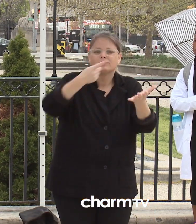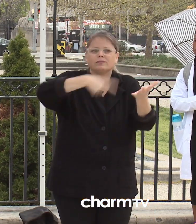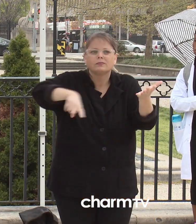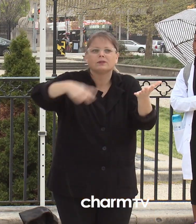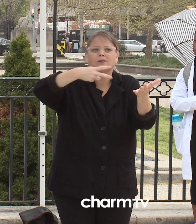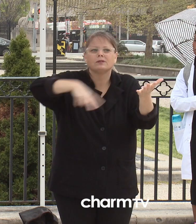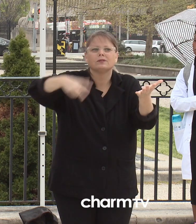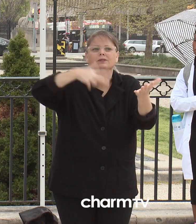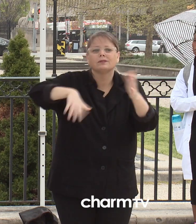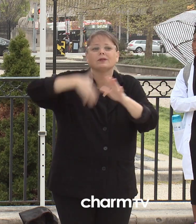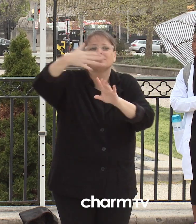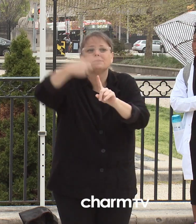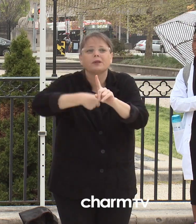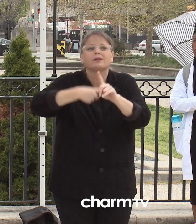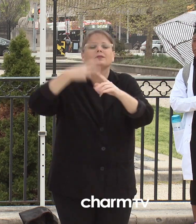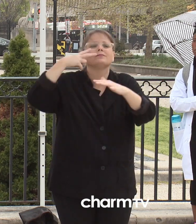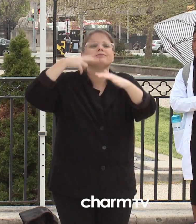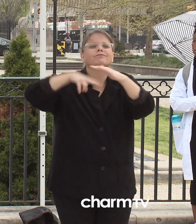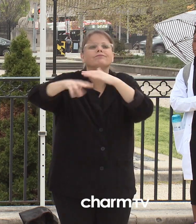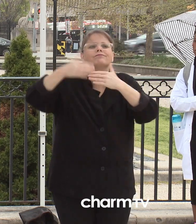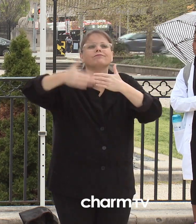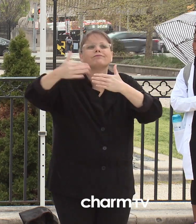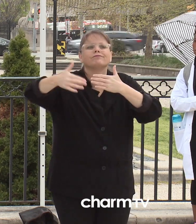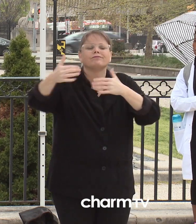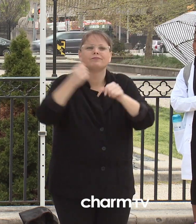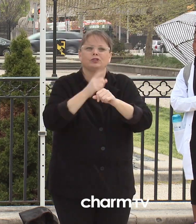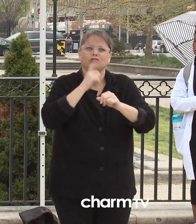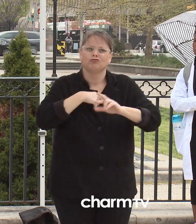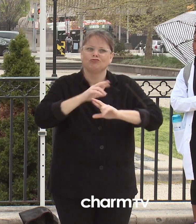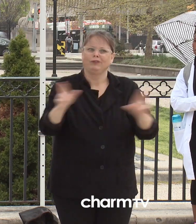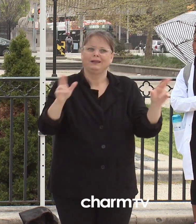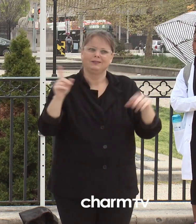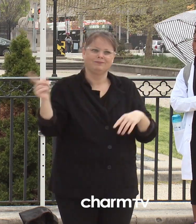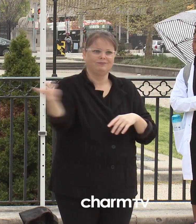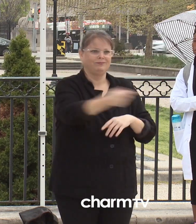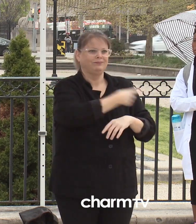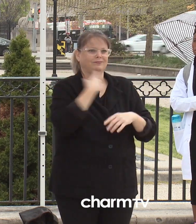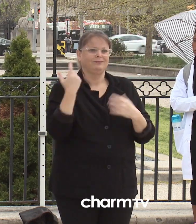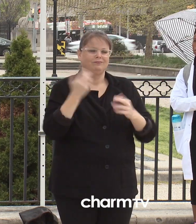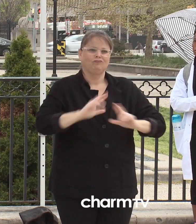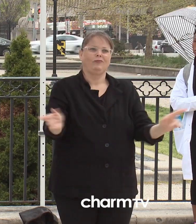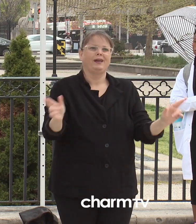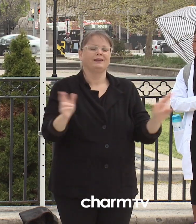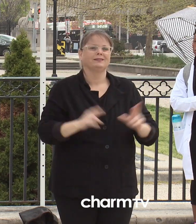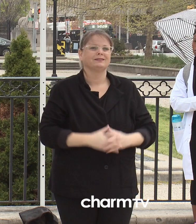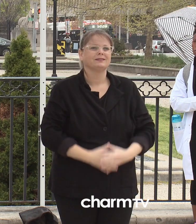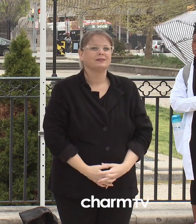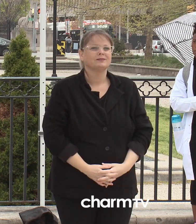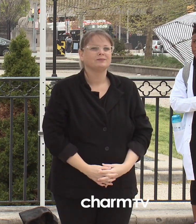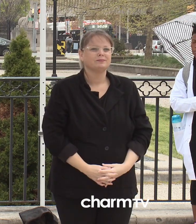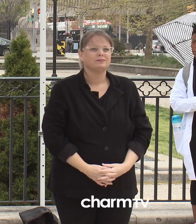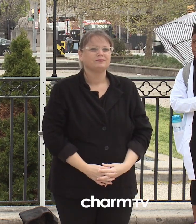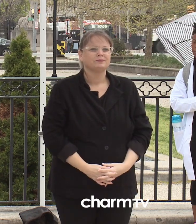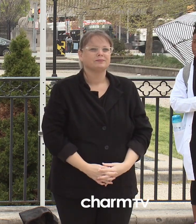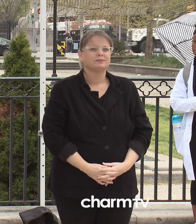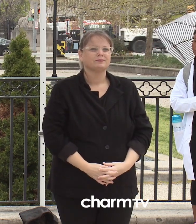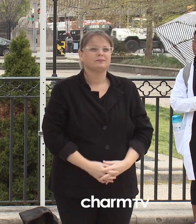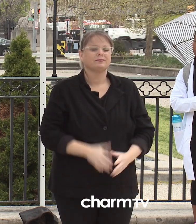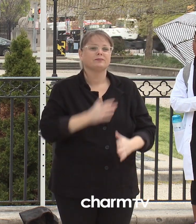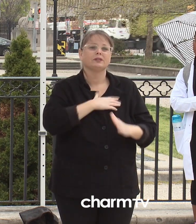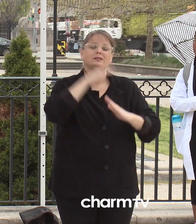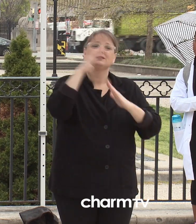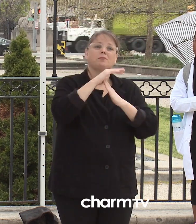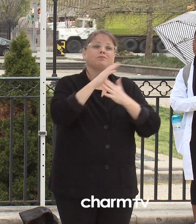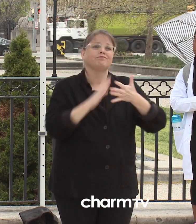ready and prepared and we can stay ahead as much as we can. One of our top missions now is working with our health care community